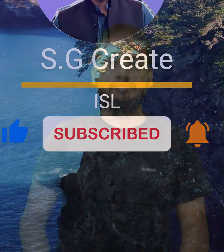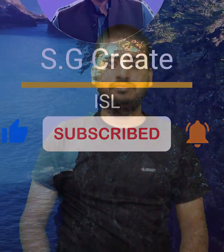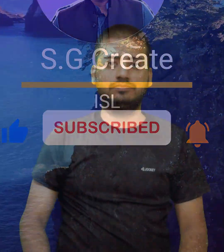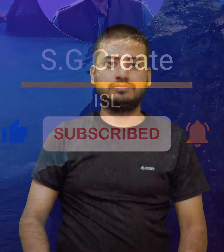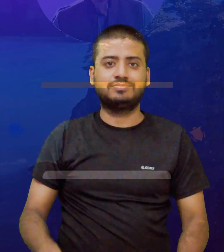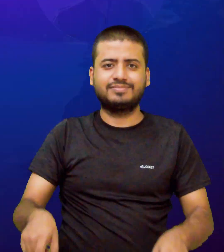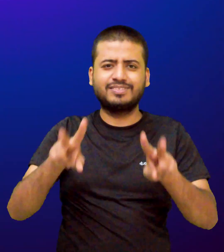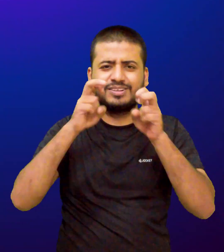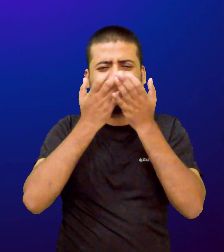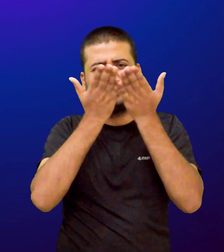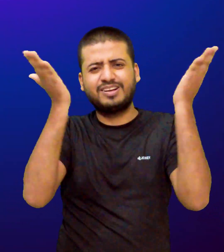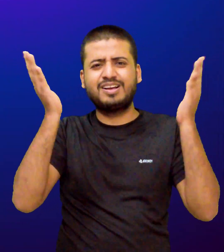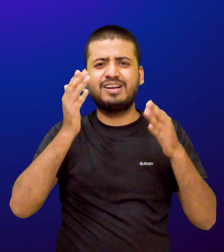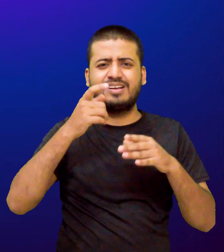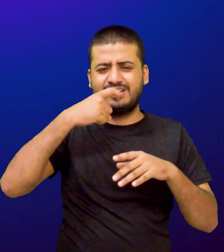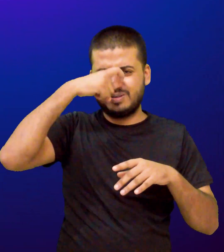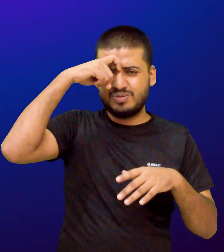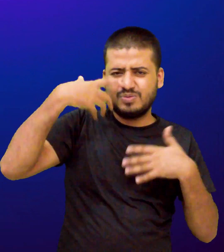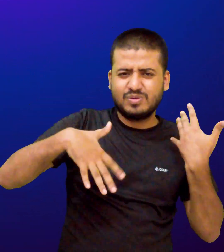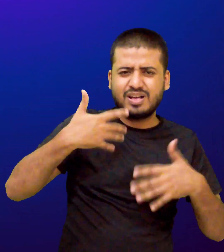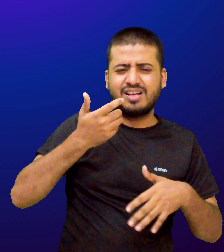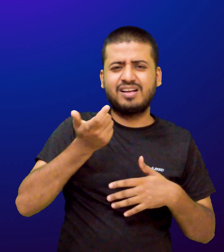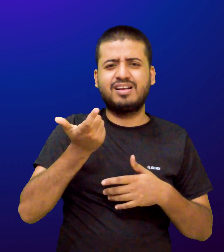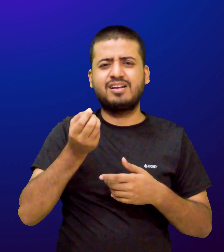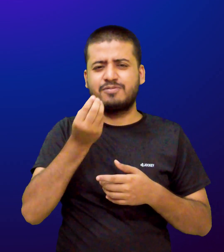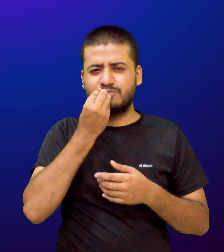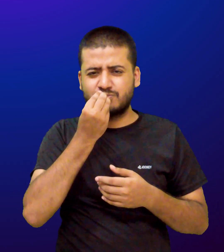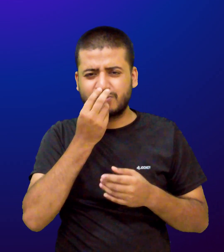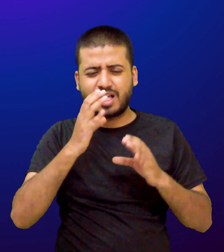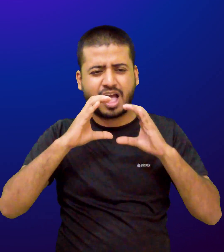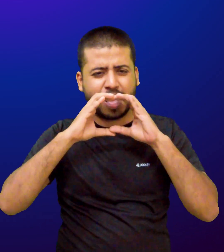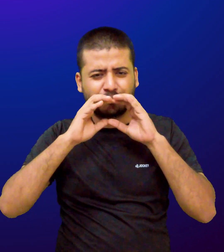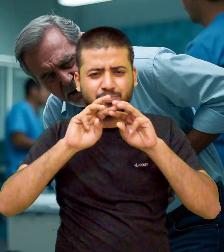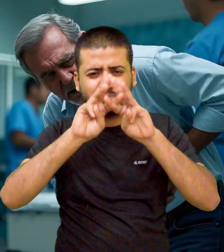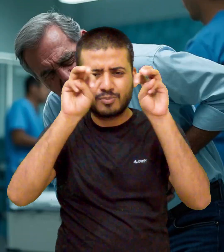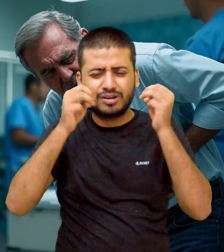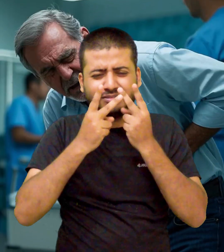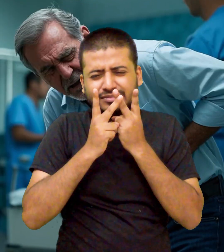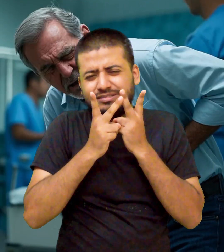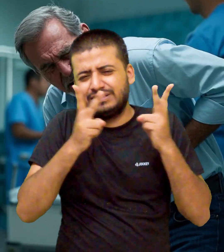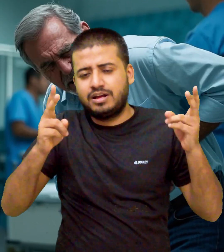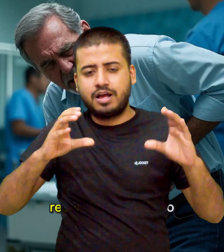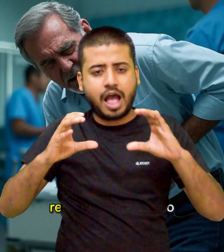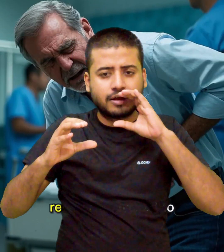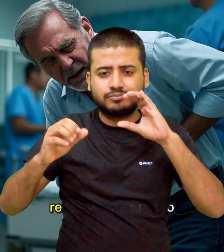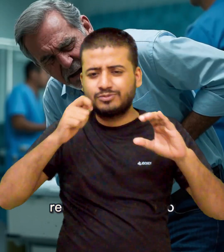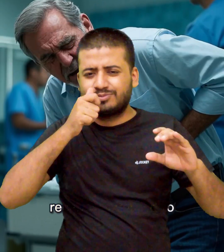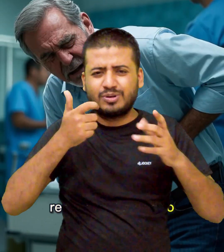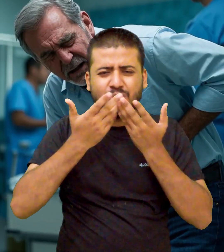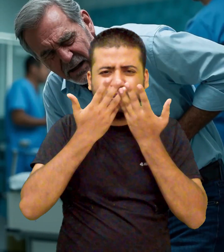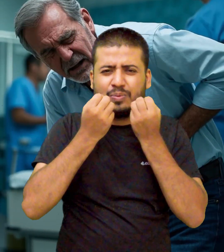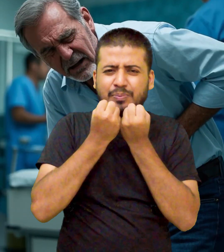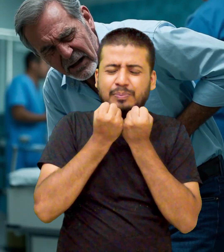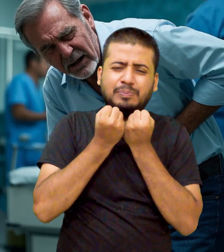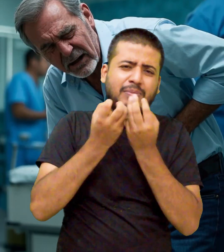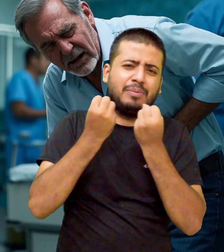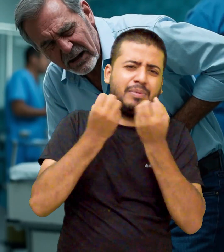Based on the search results, there is evidence to suggest that consuming Coca-Cola, especially in large quantities and with high